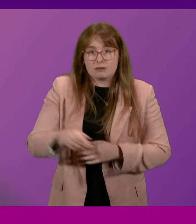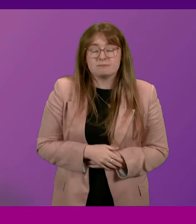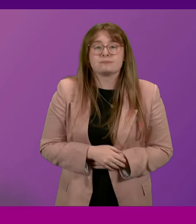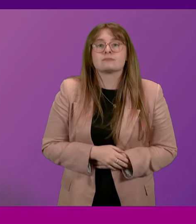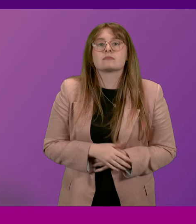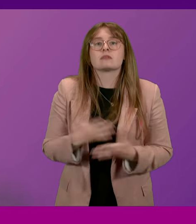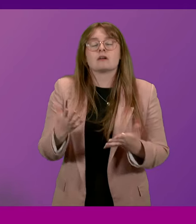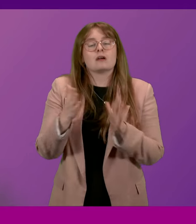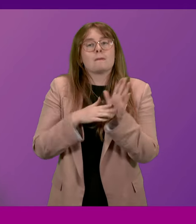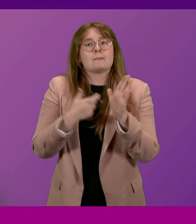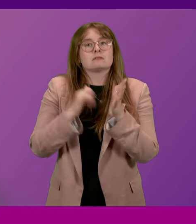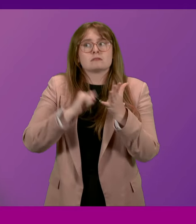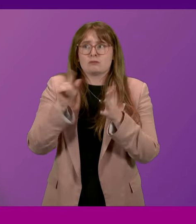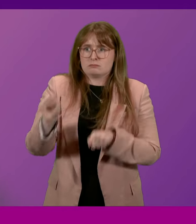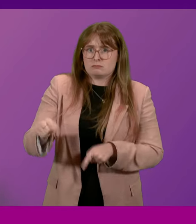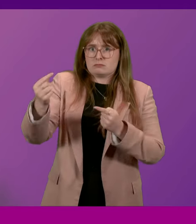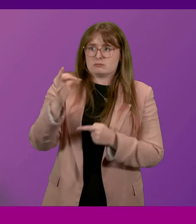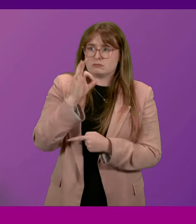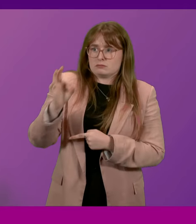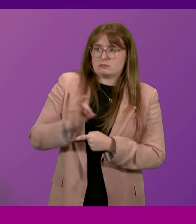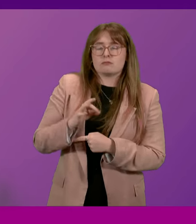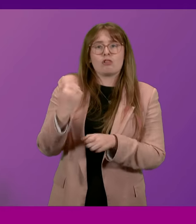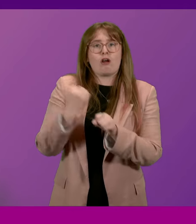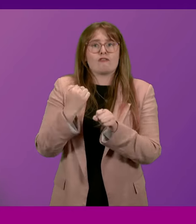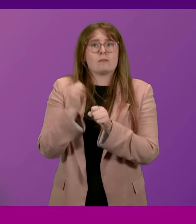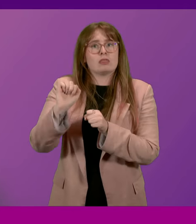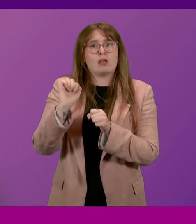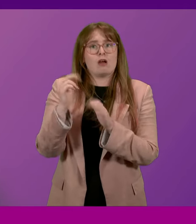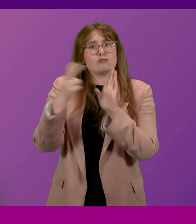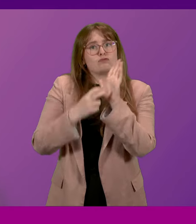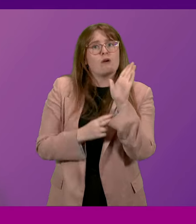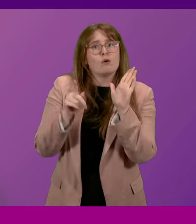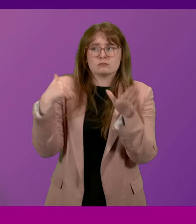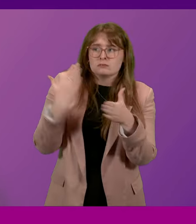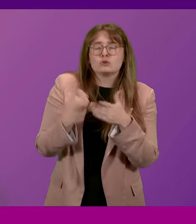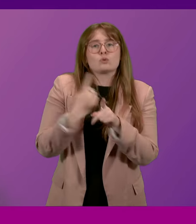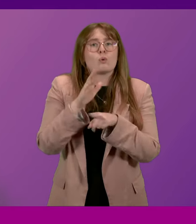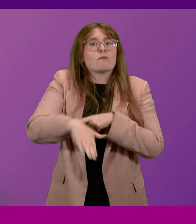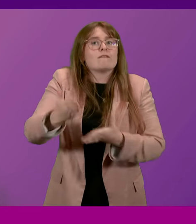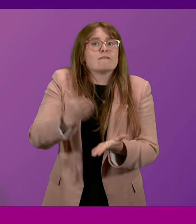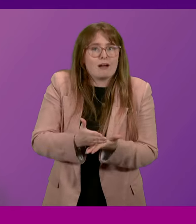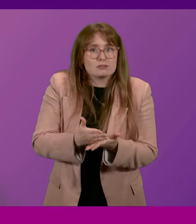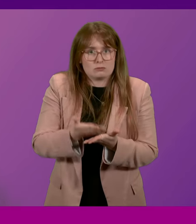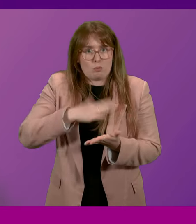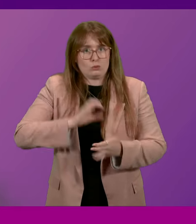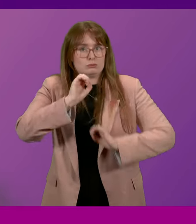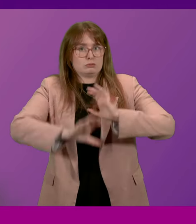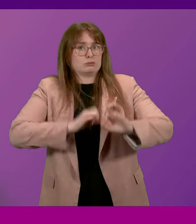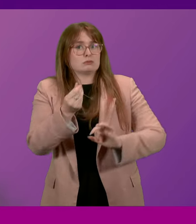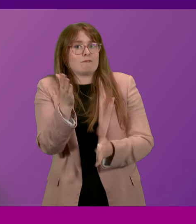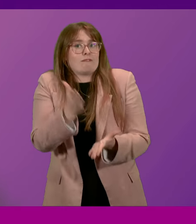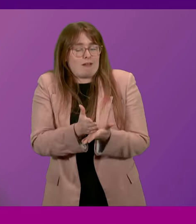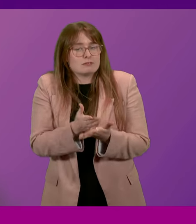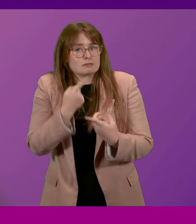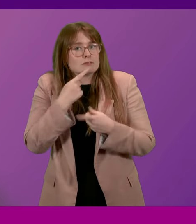Mr Sarwar challenges me on the government's record and he has talked about facts. So, allow me to share some facts with